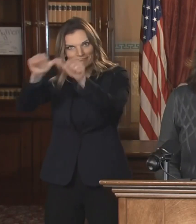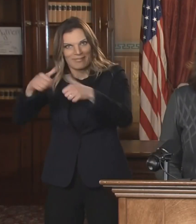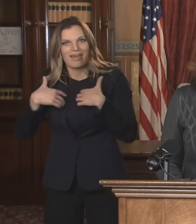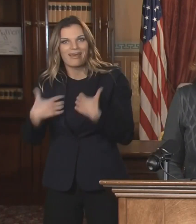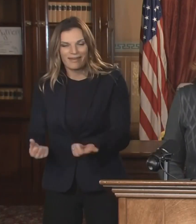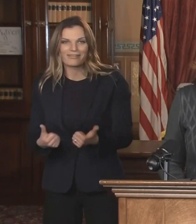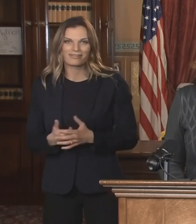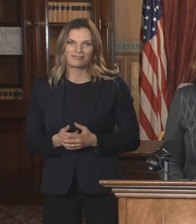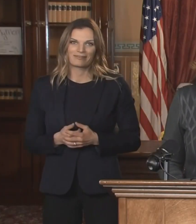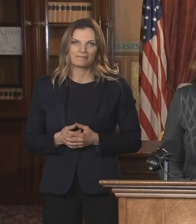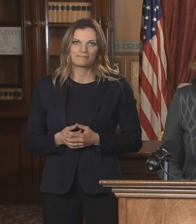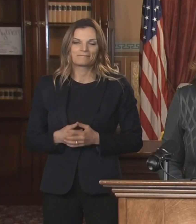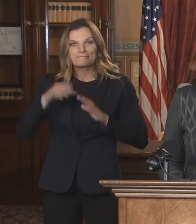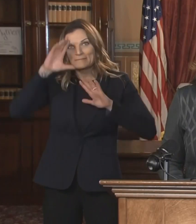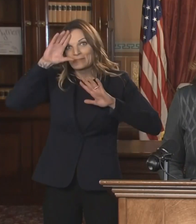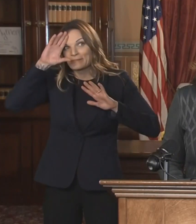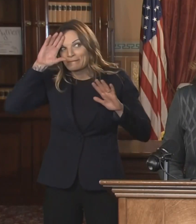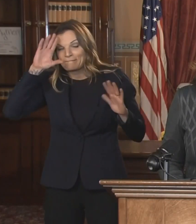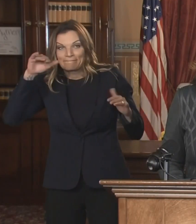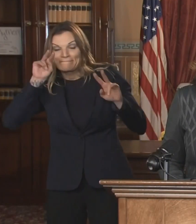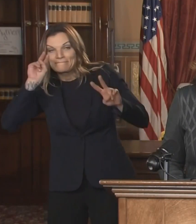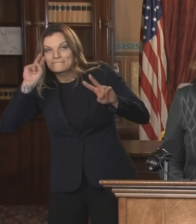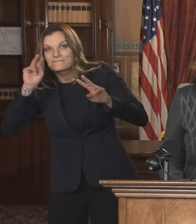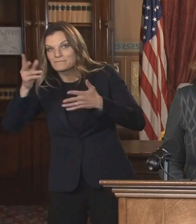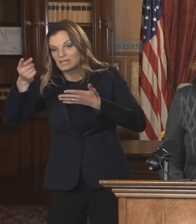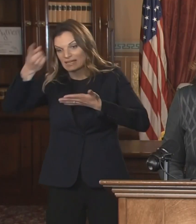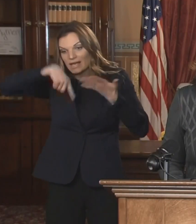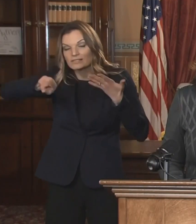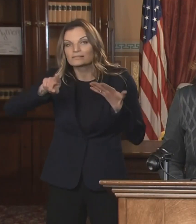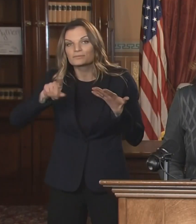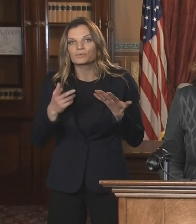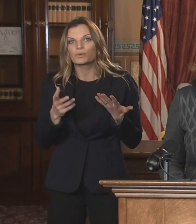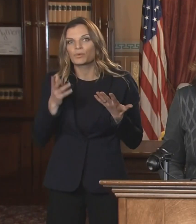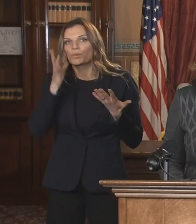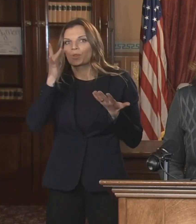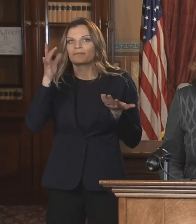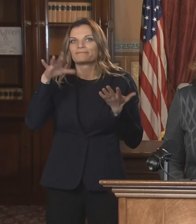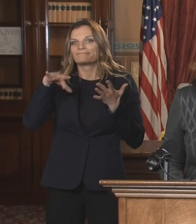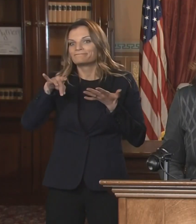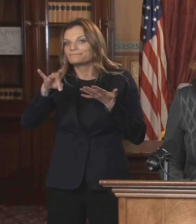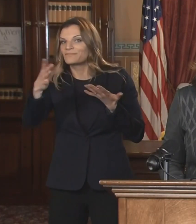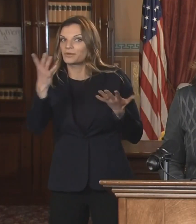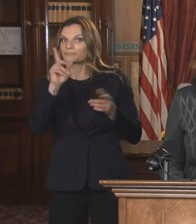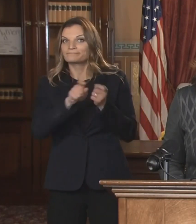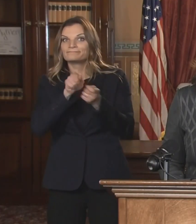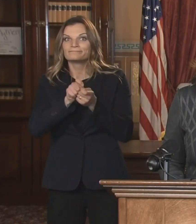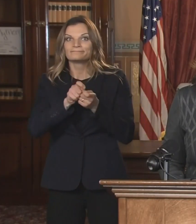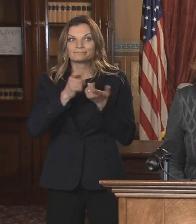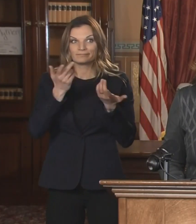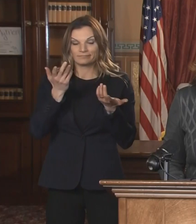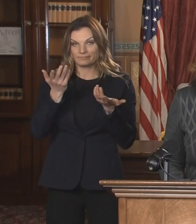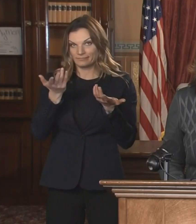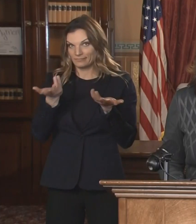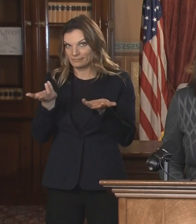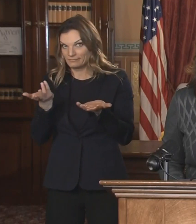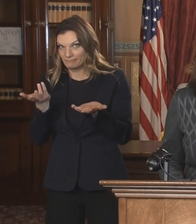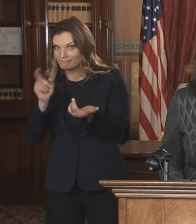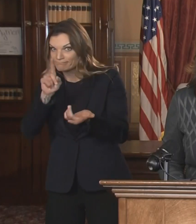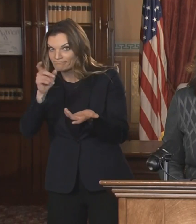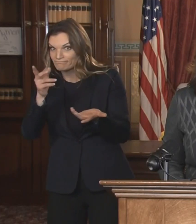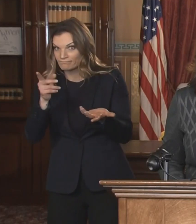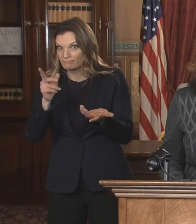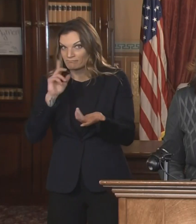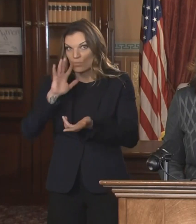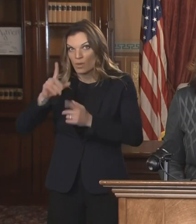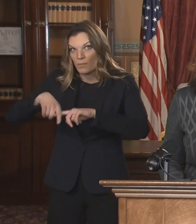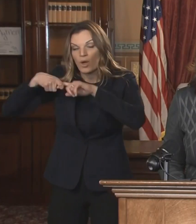anticipate early next week, we'll have a much better idea of what this pause has meant, if people have taken